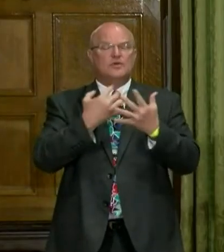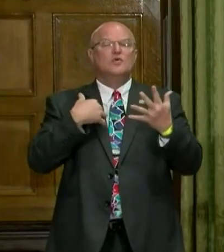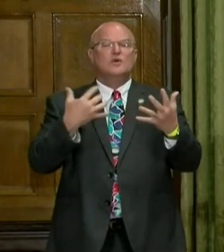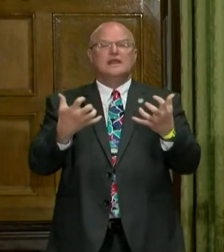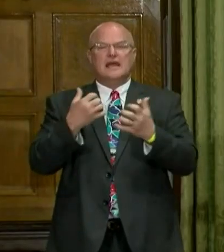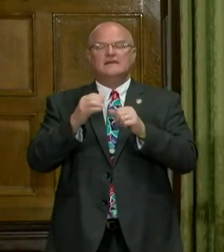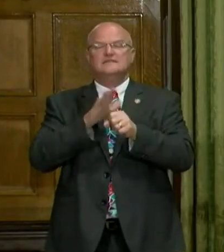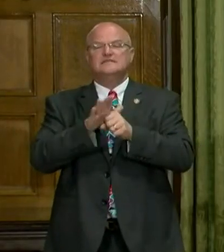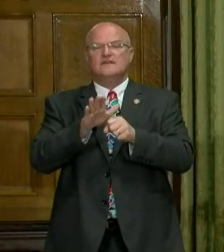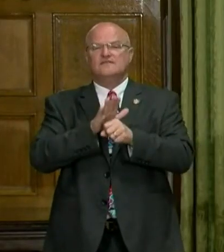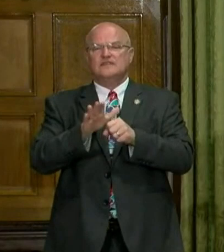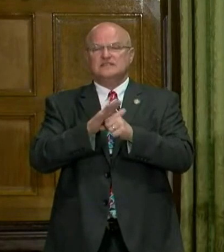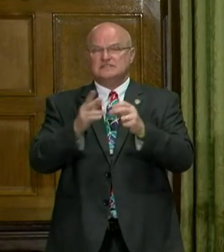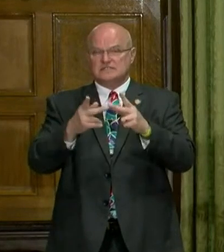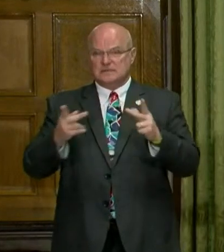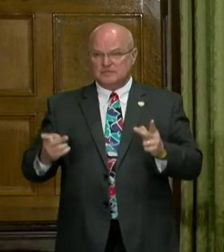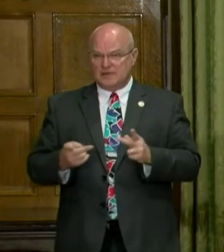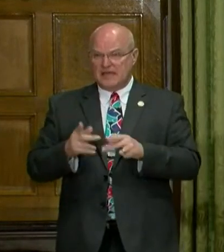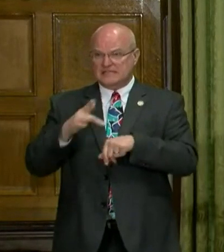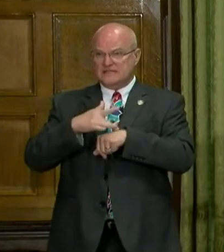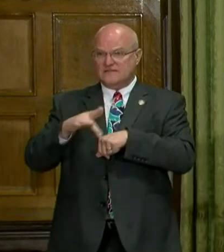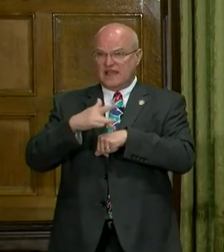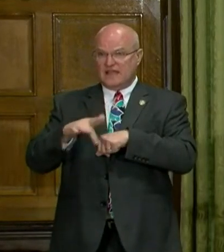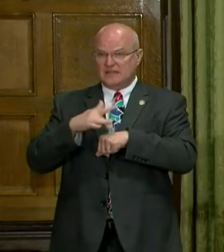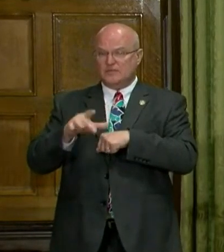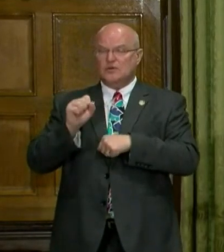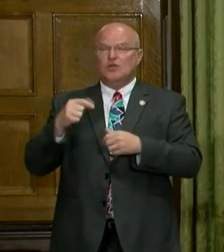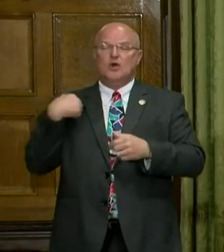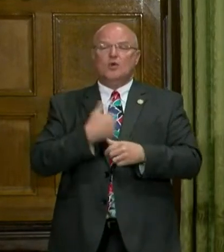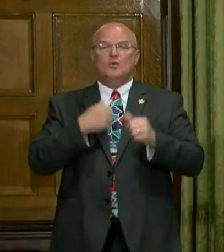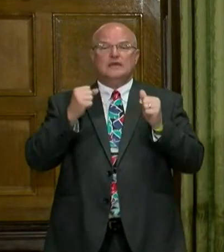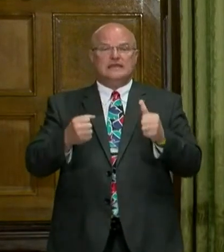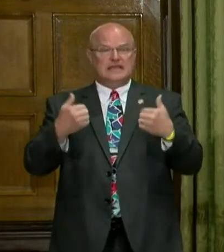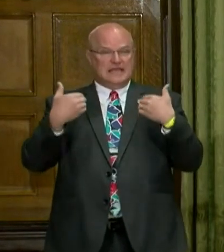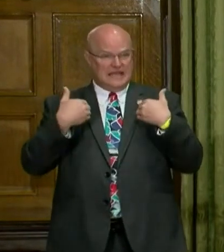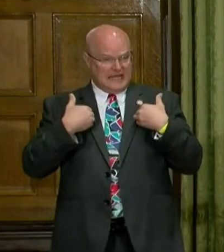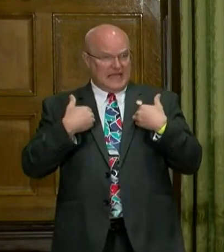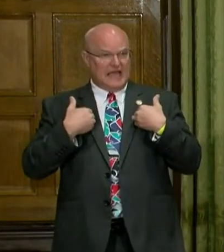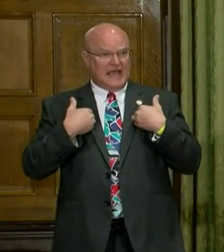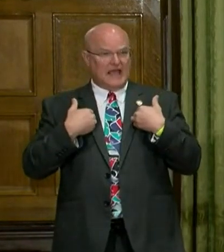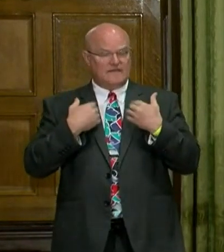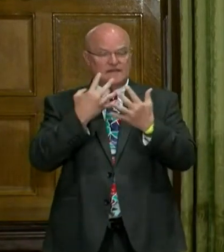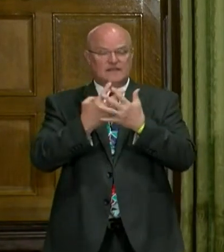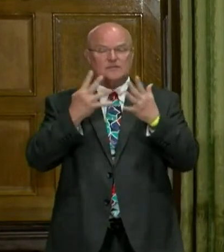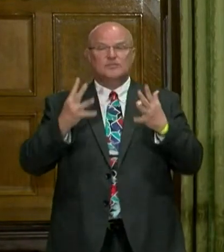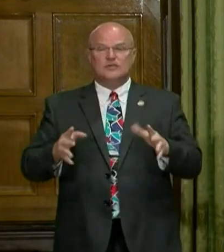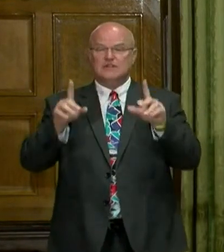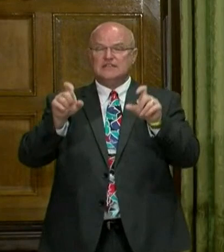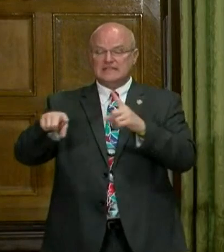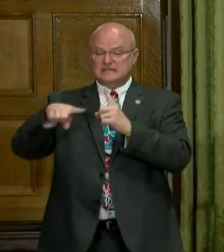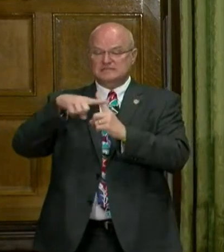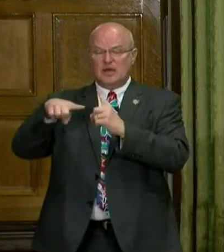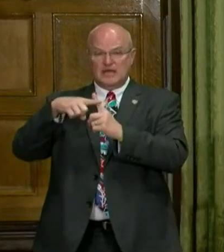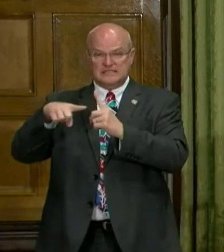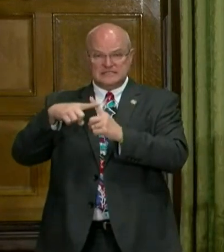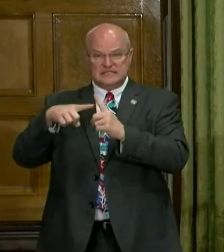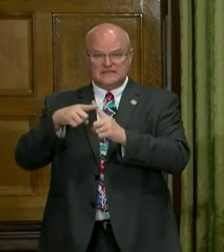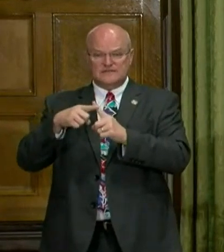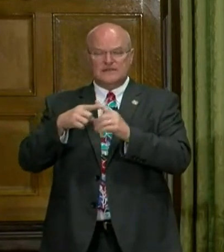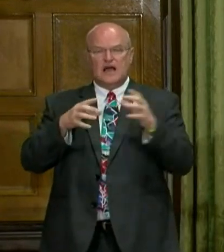We want to have sufficient space available so that we can have the inmates that test positive,